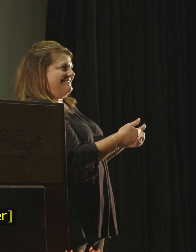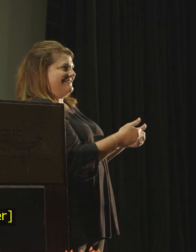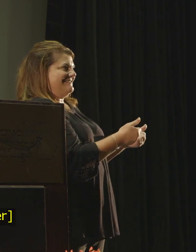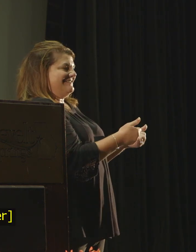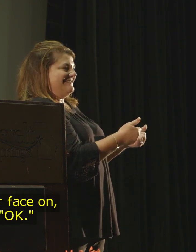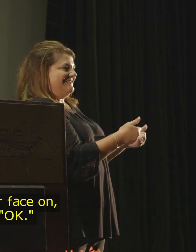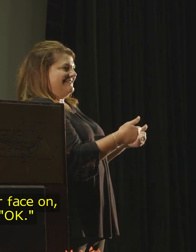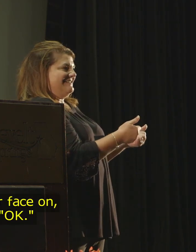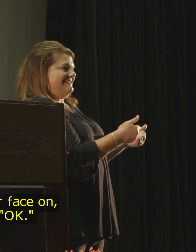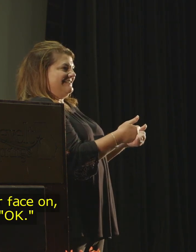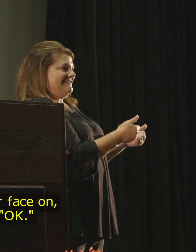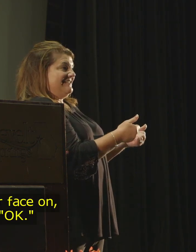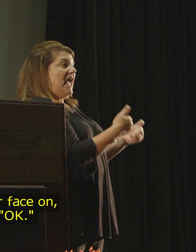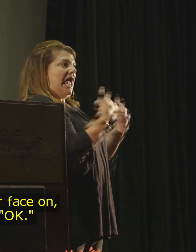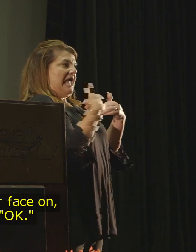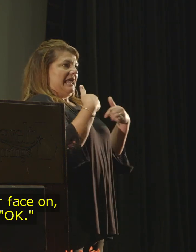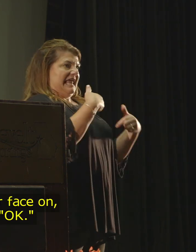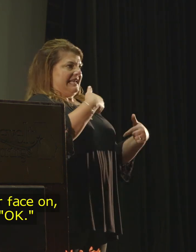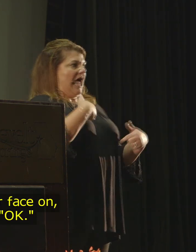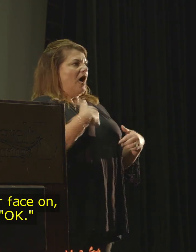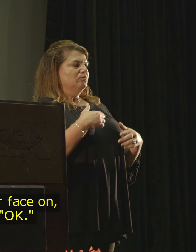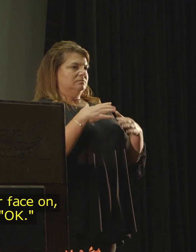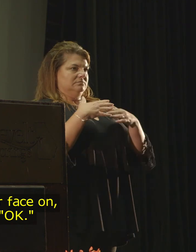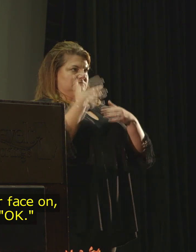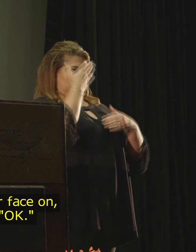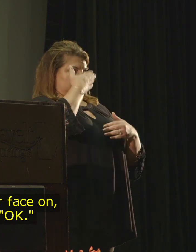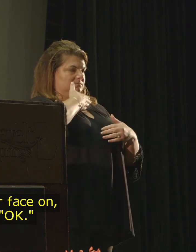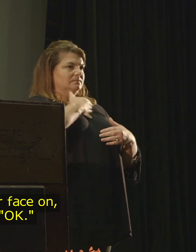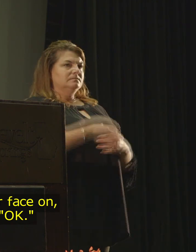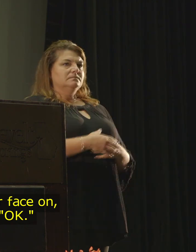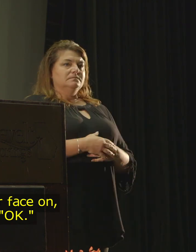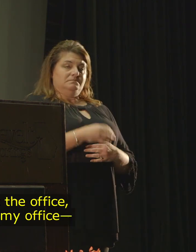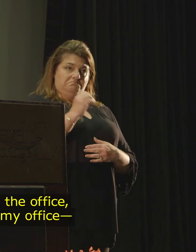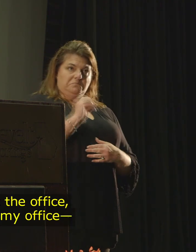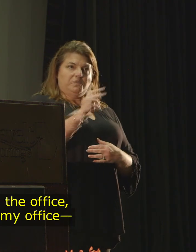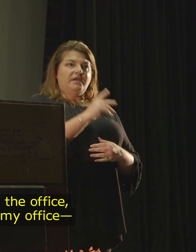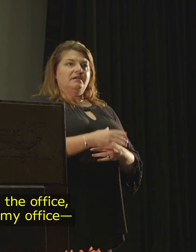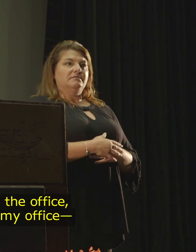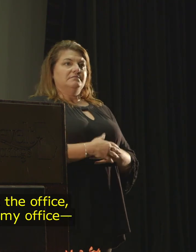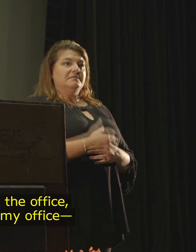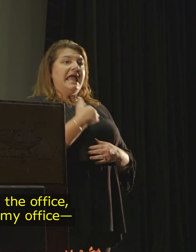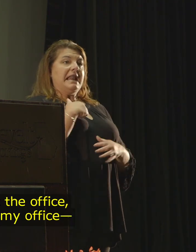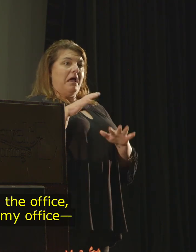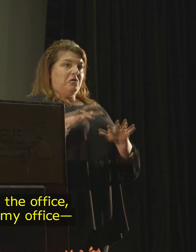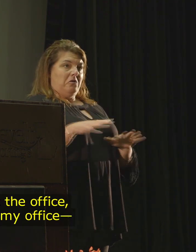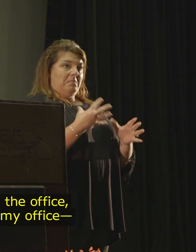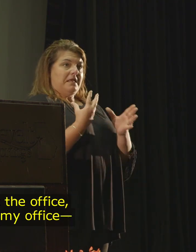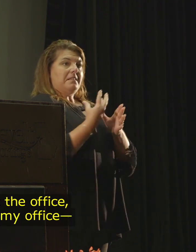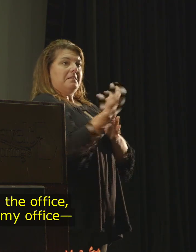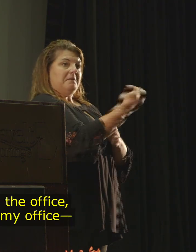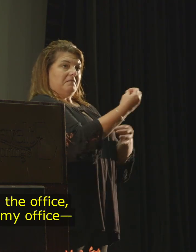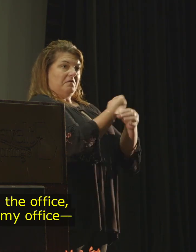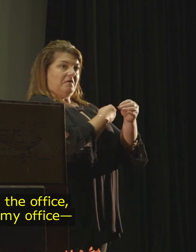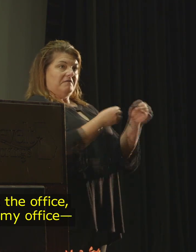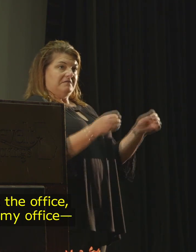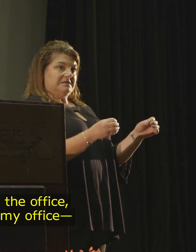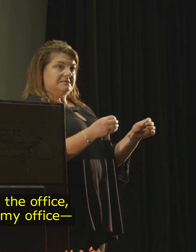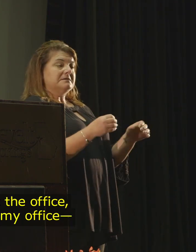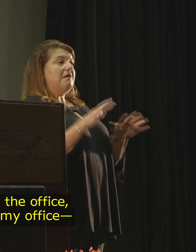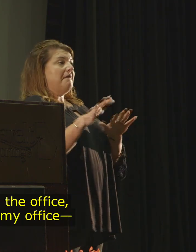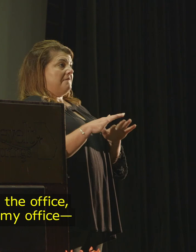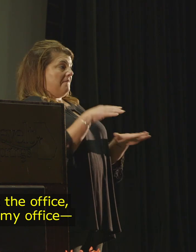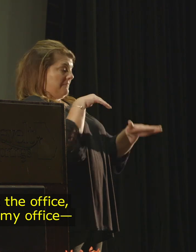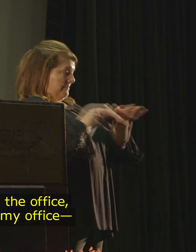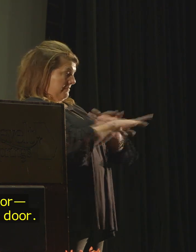I had my poker face on. And I said, okay. And I calmly left the office, calmly